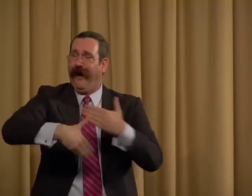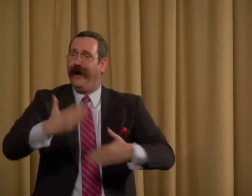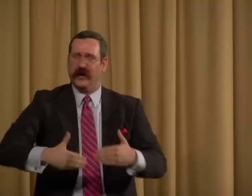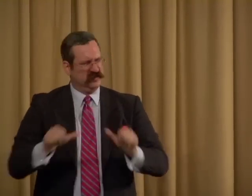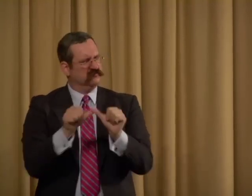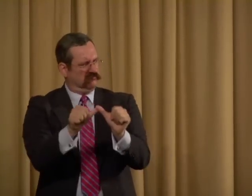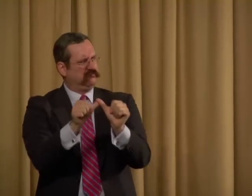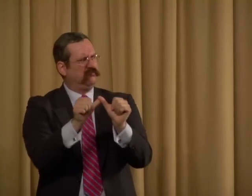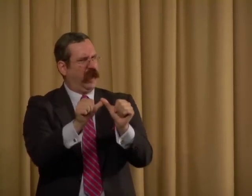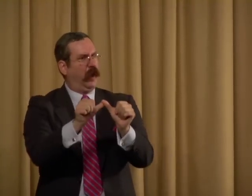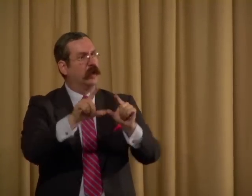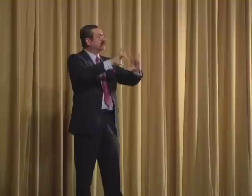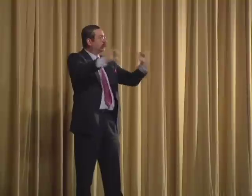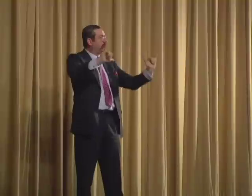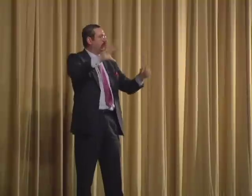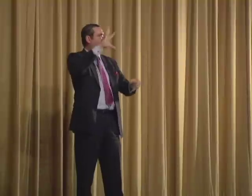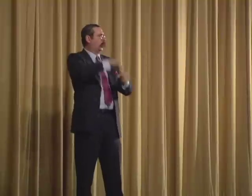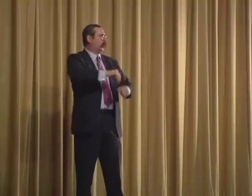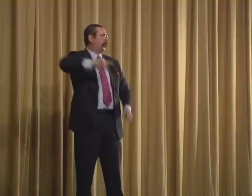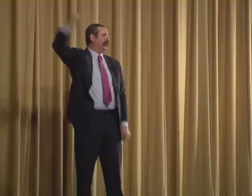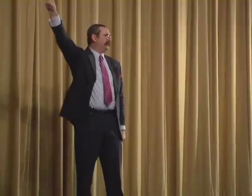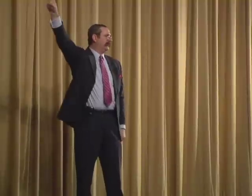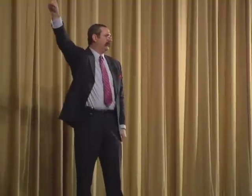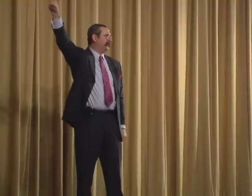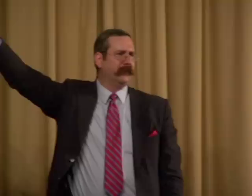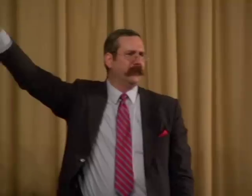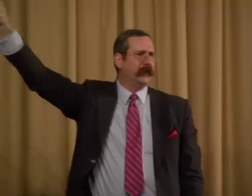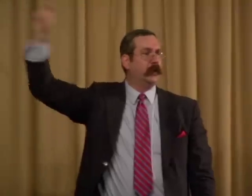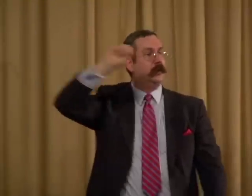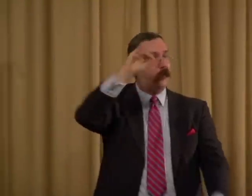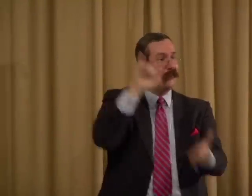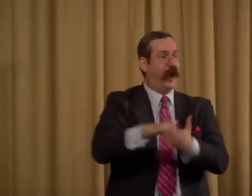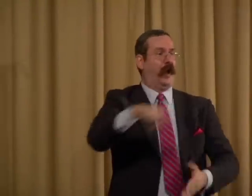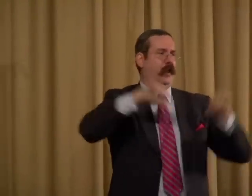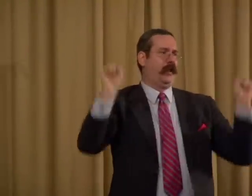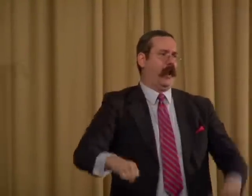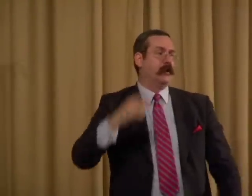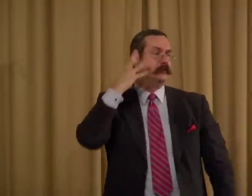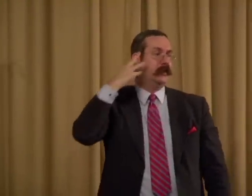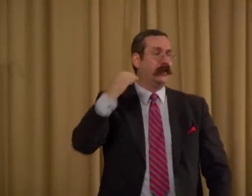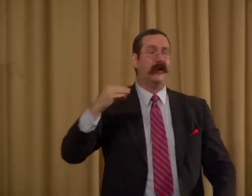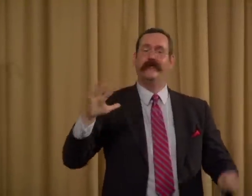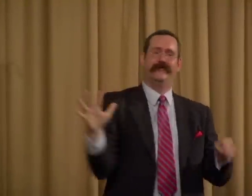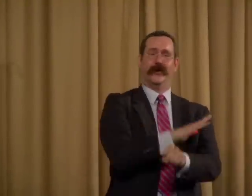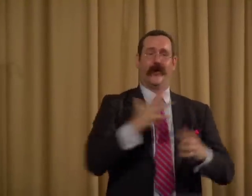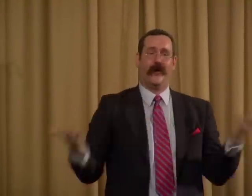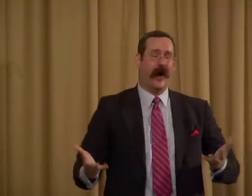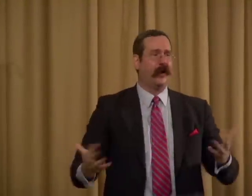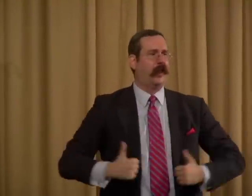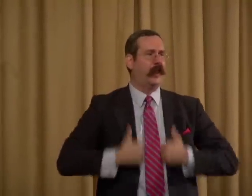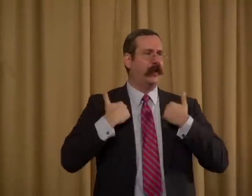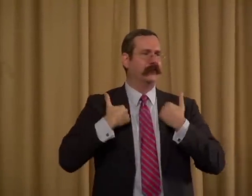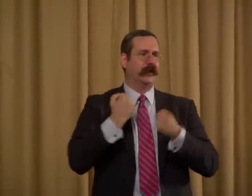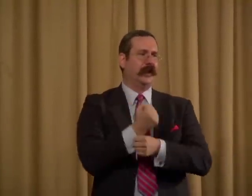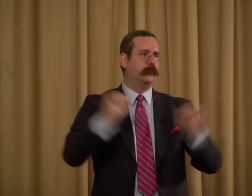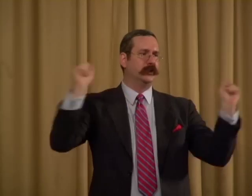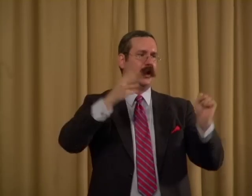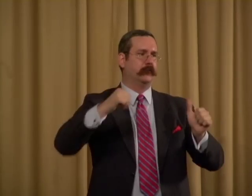self how you can progress. But look toward God so that we can experience full